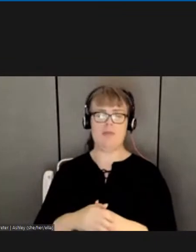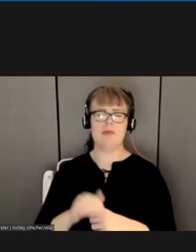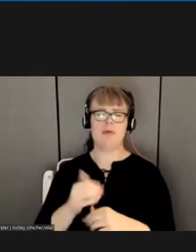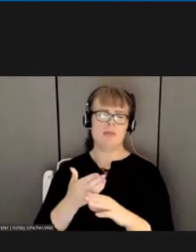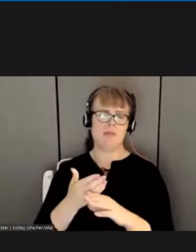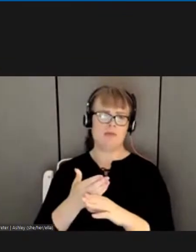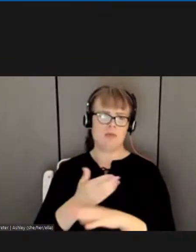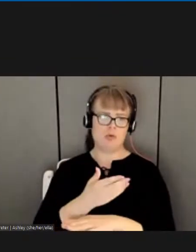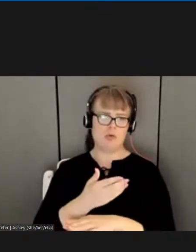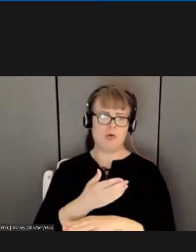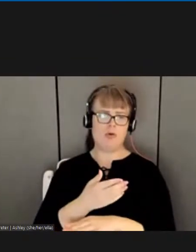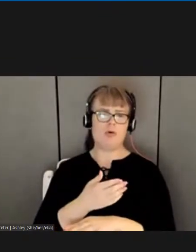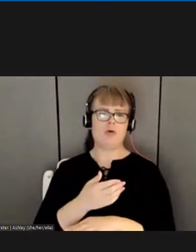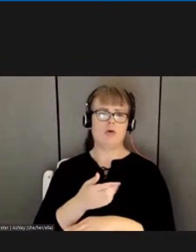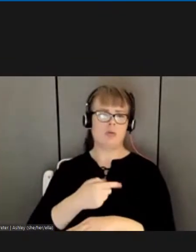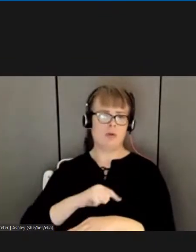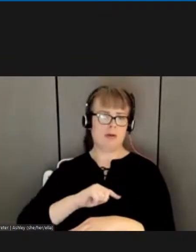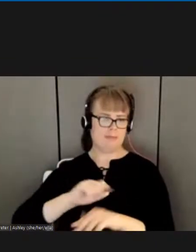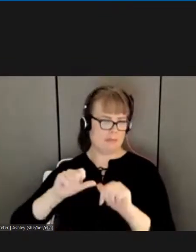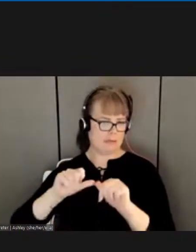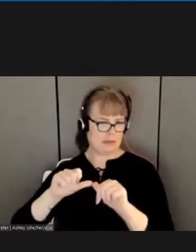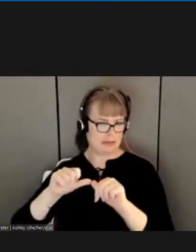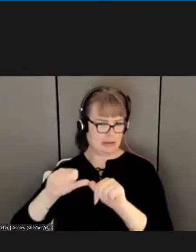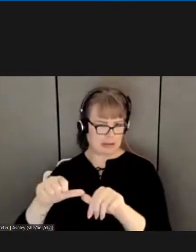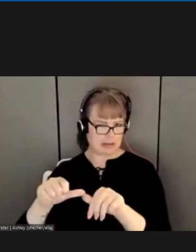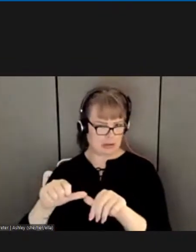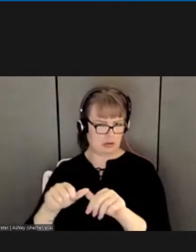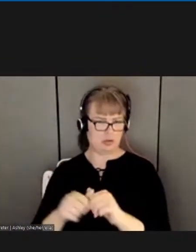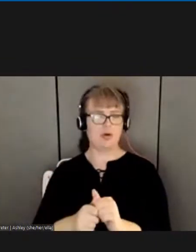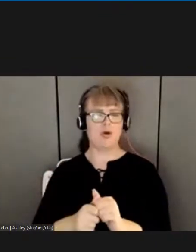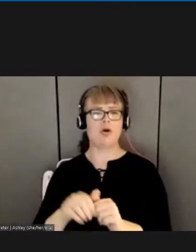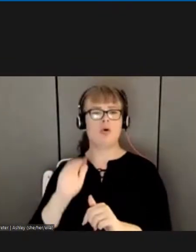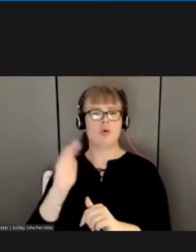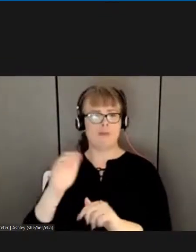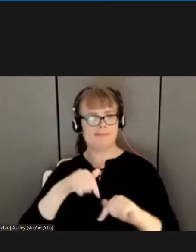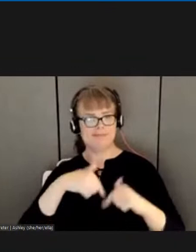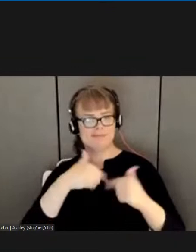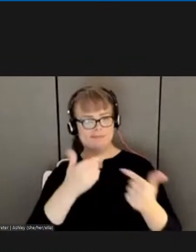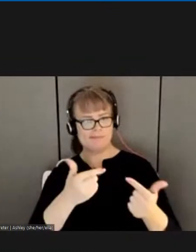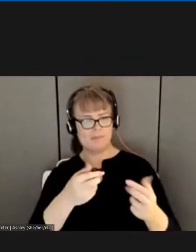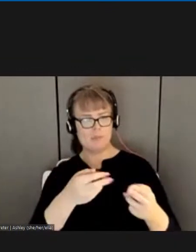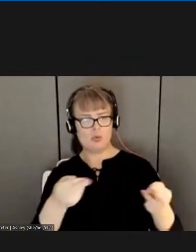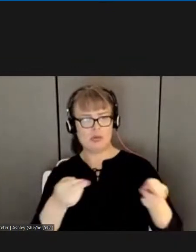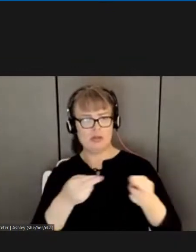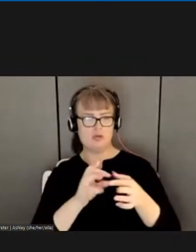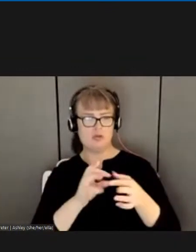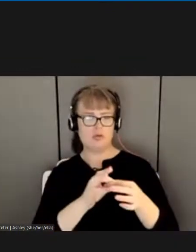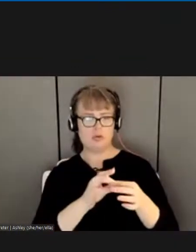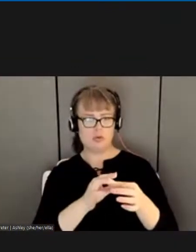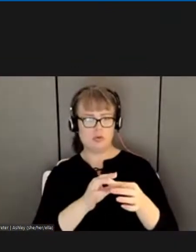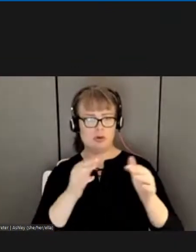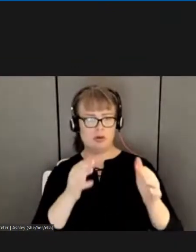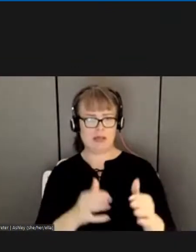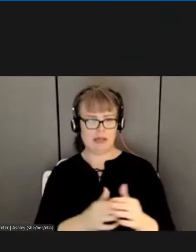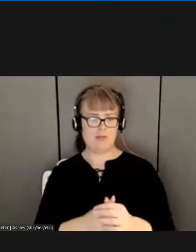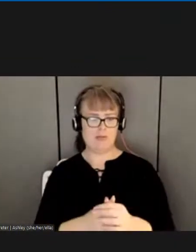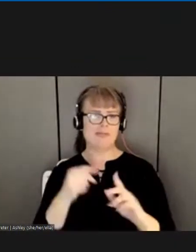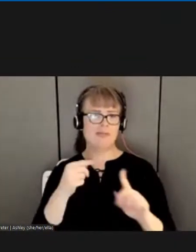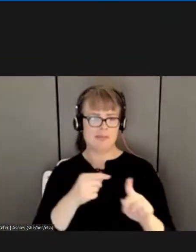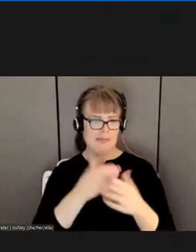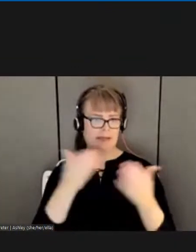remarks we're going to ask for some brief remarks from our regional coordinator who have been with us all evening